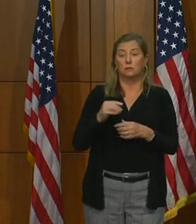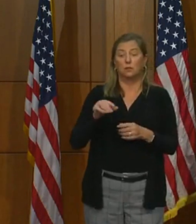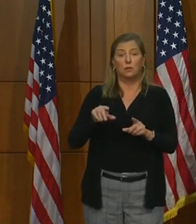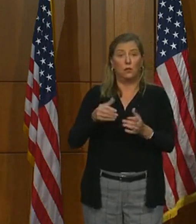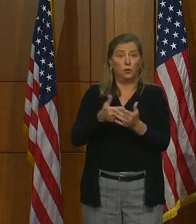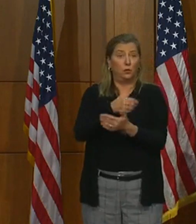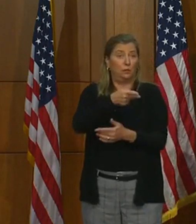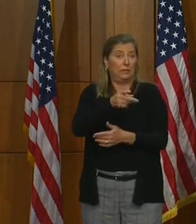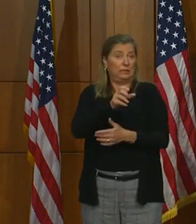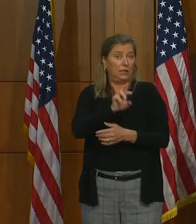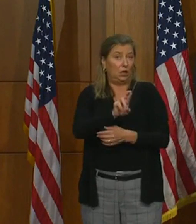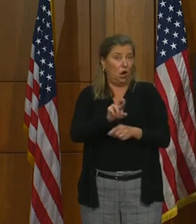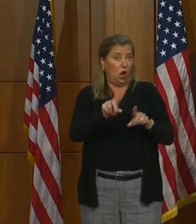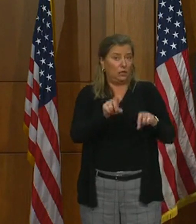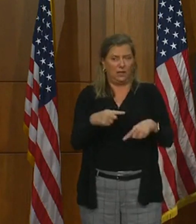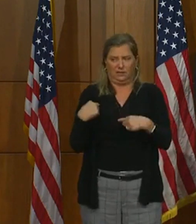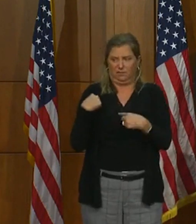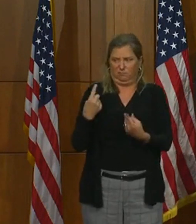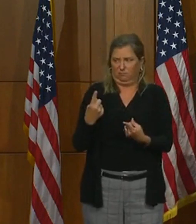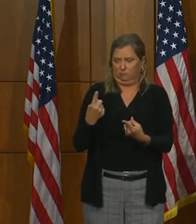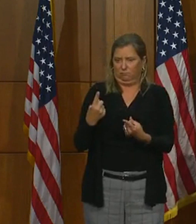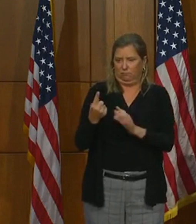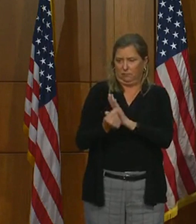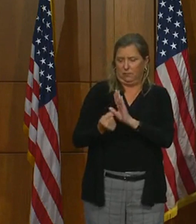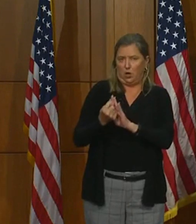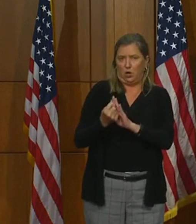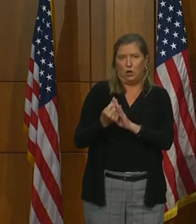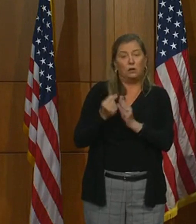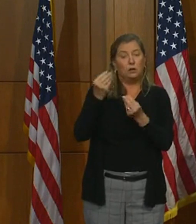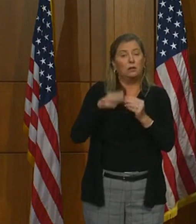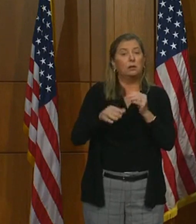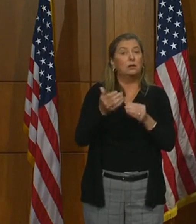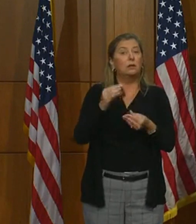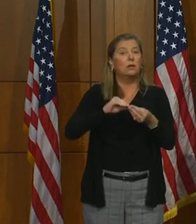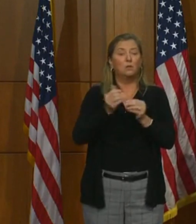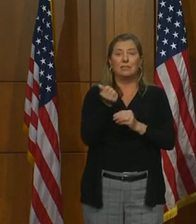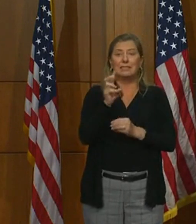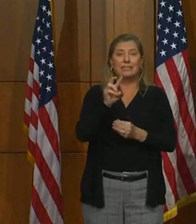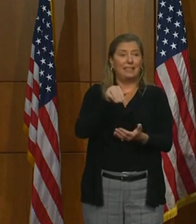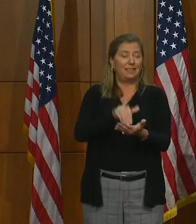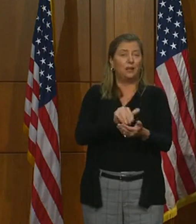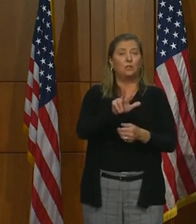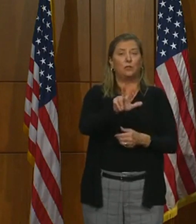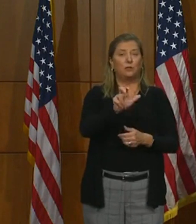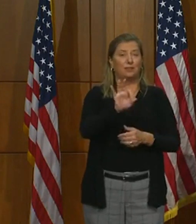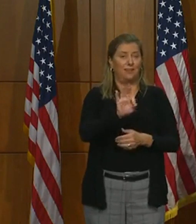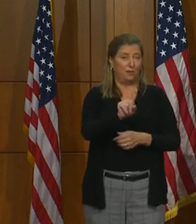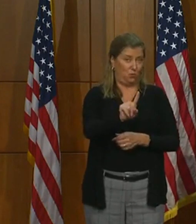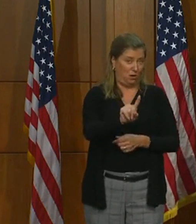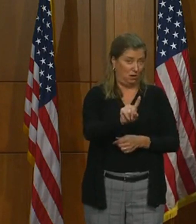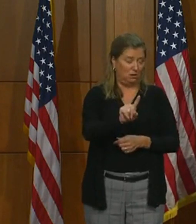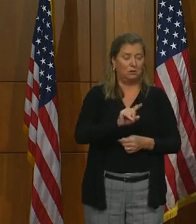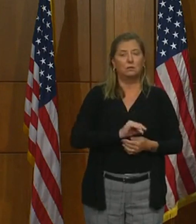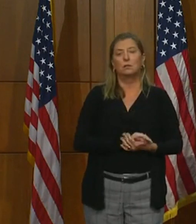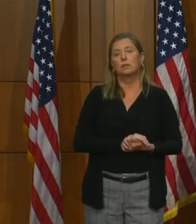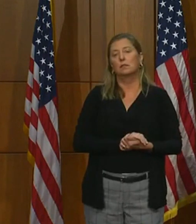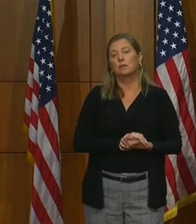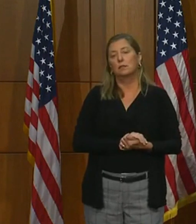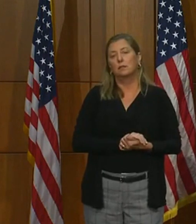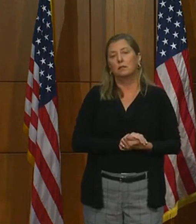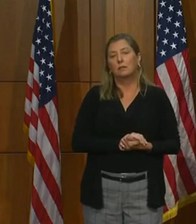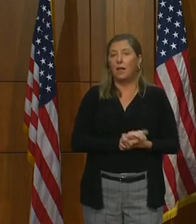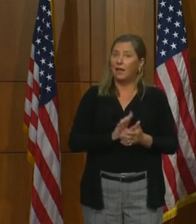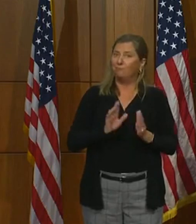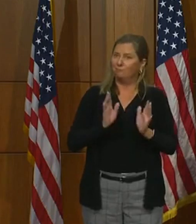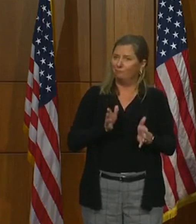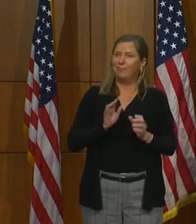tests that were recorded in the last reporting period was 16,391. And